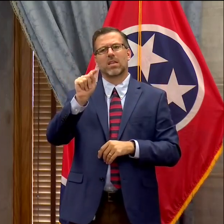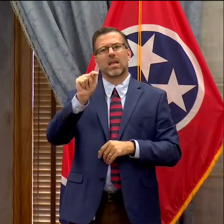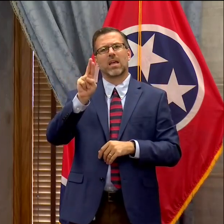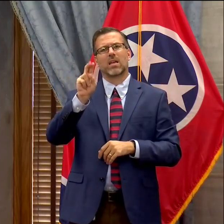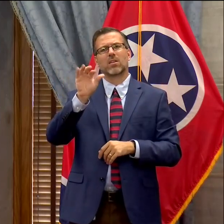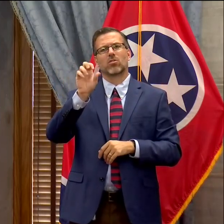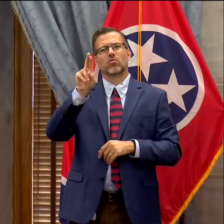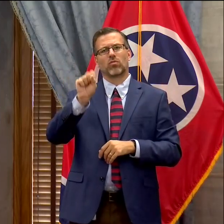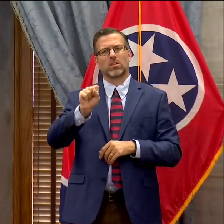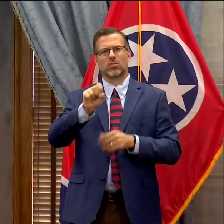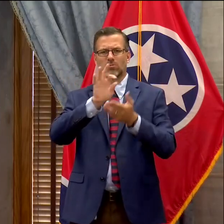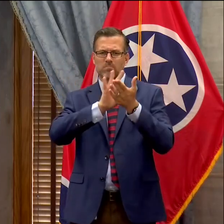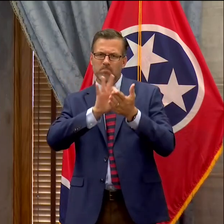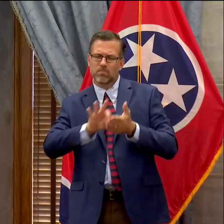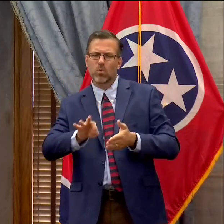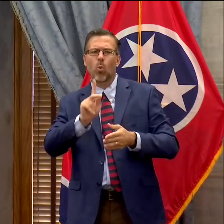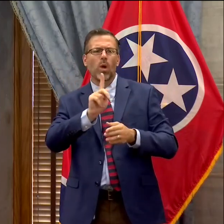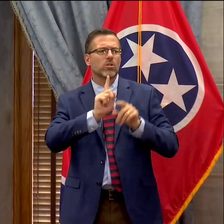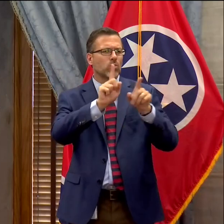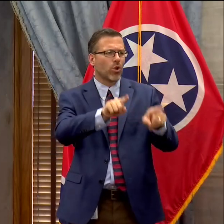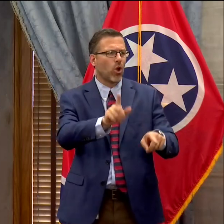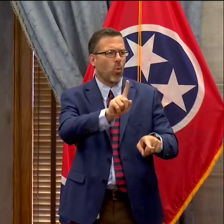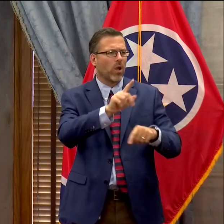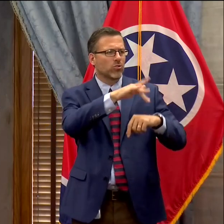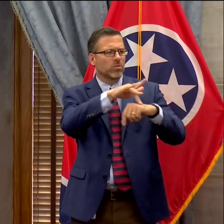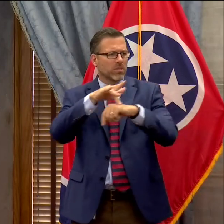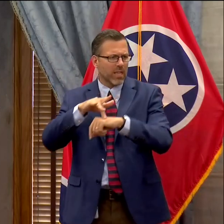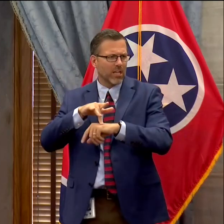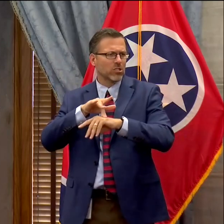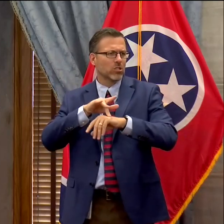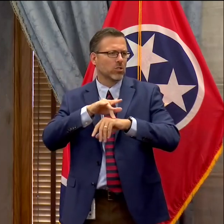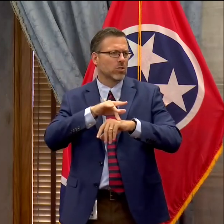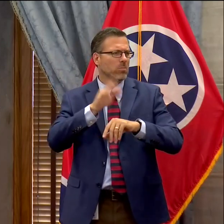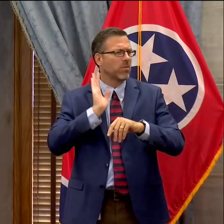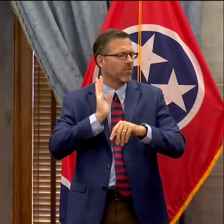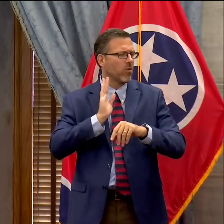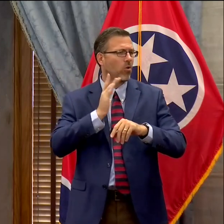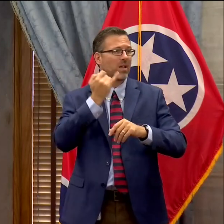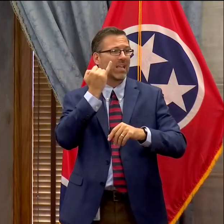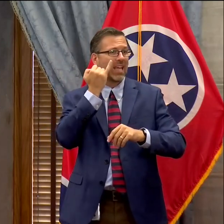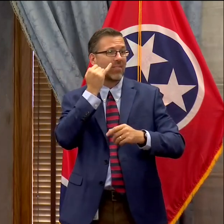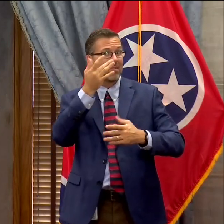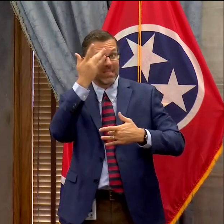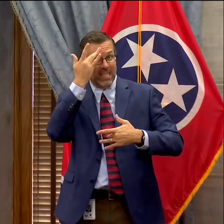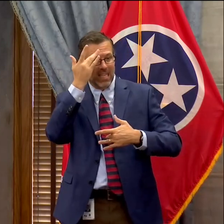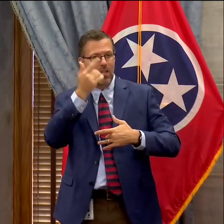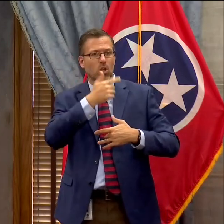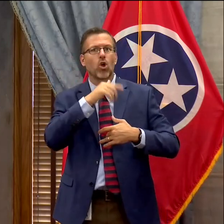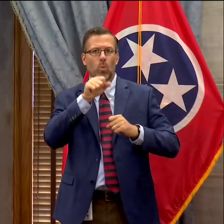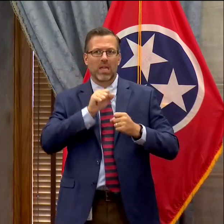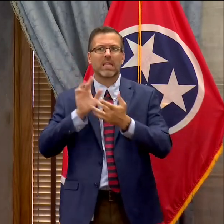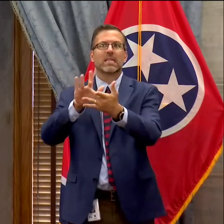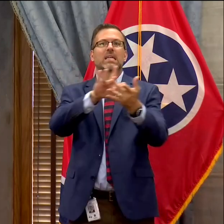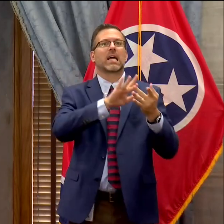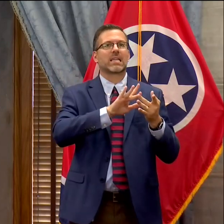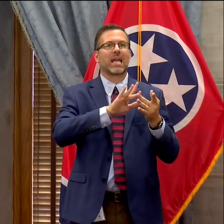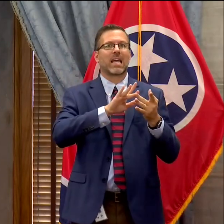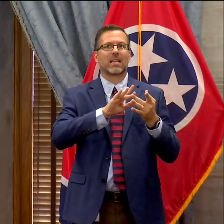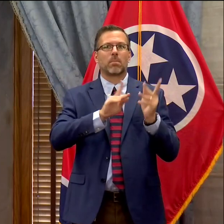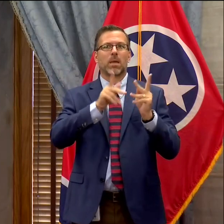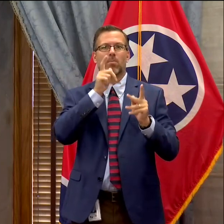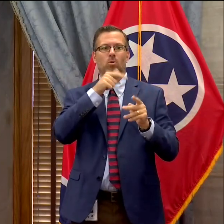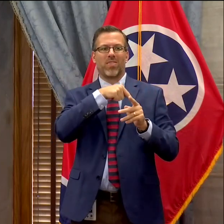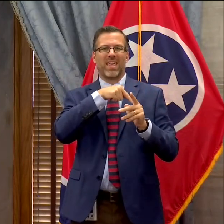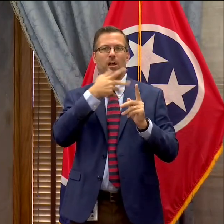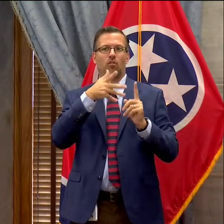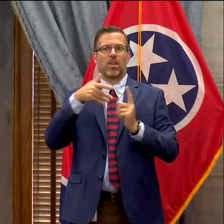will be able to test symptomatic members of our campus community or those identified through contact tracing. We also can provide